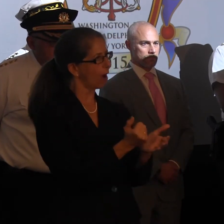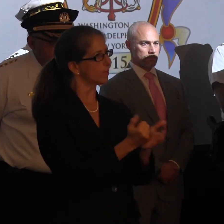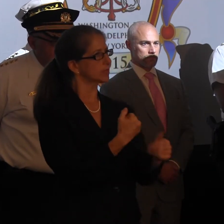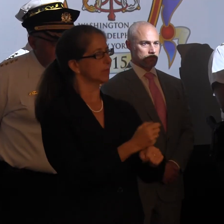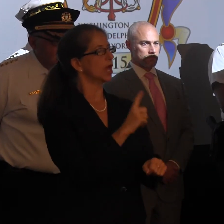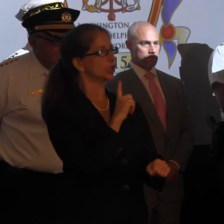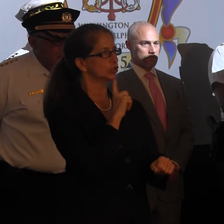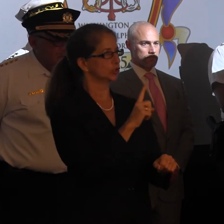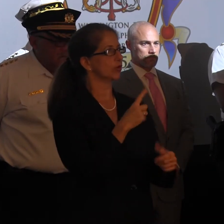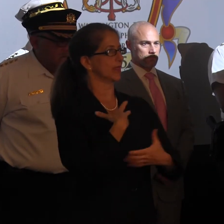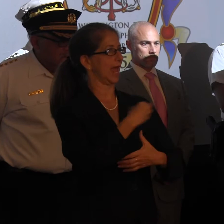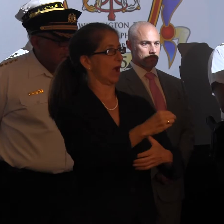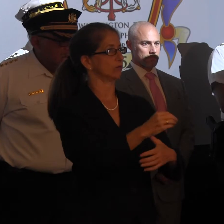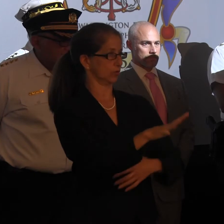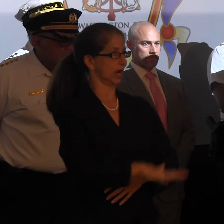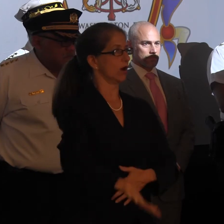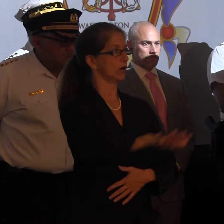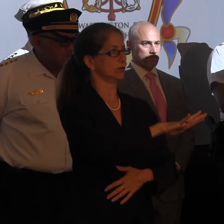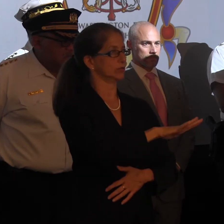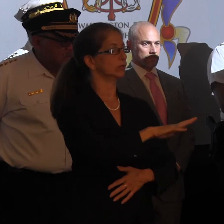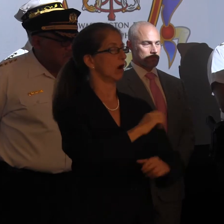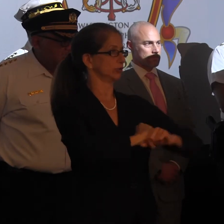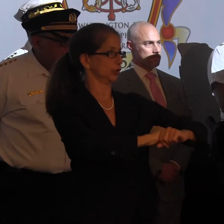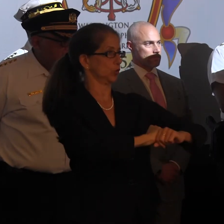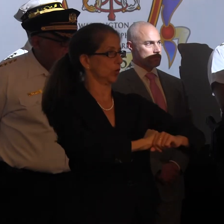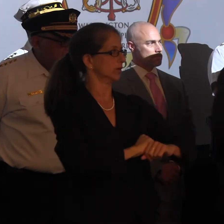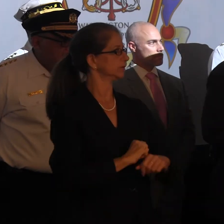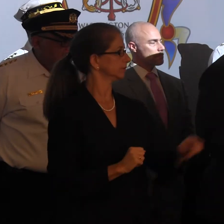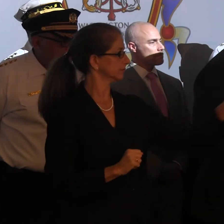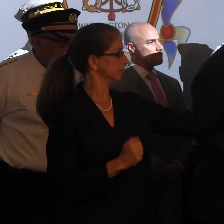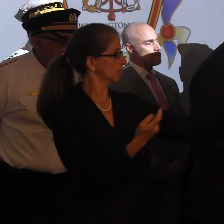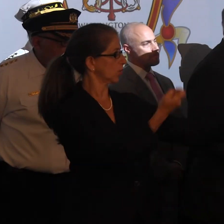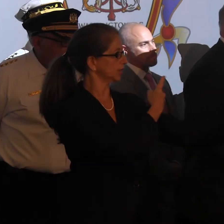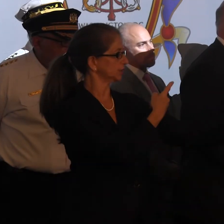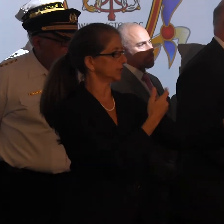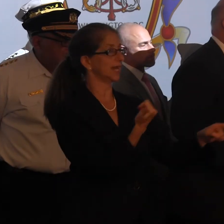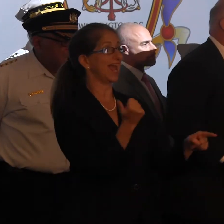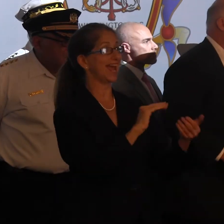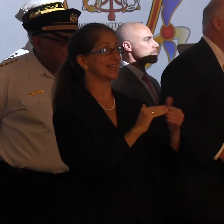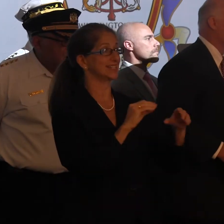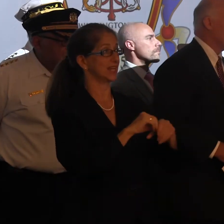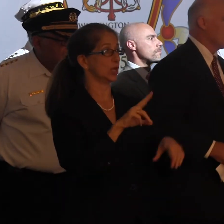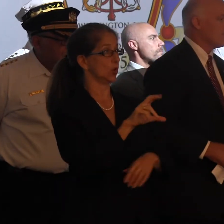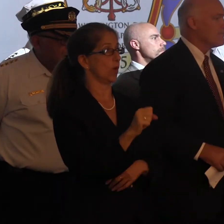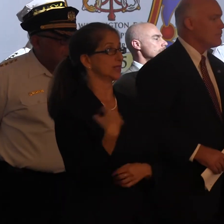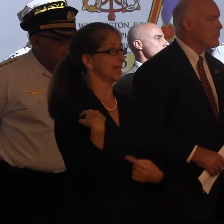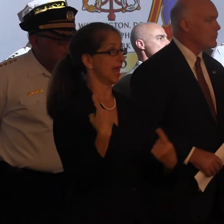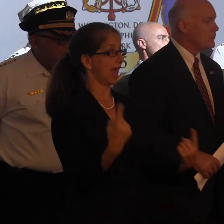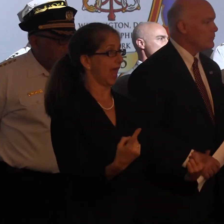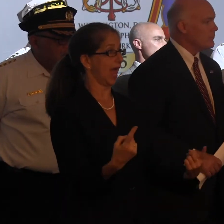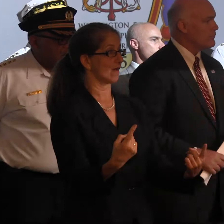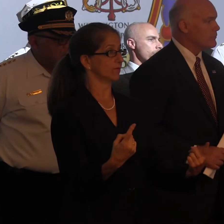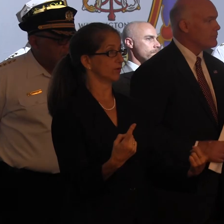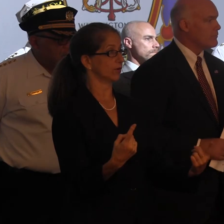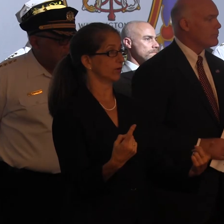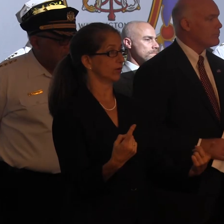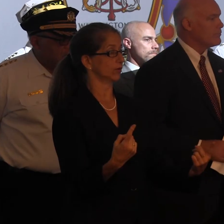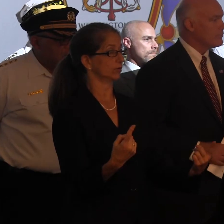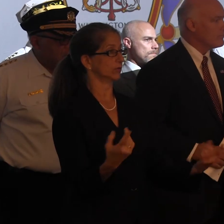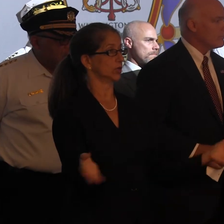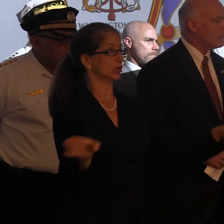the outdoor sites are well secure. Has any city in the United States ever been shut down,